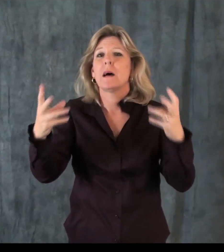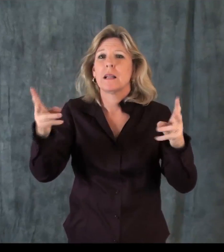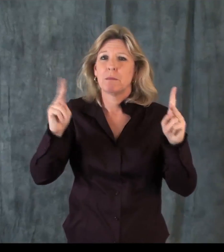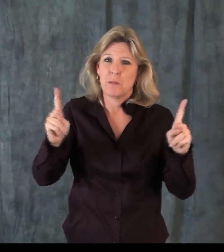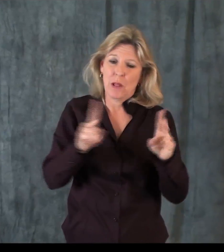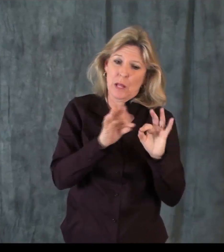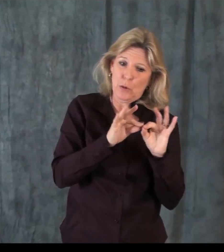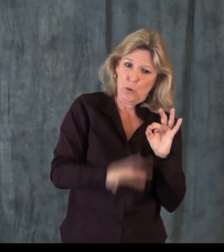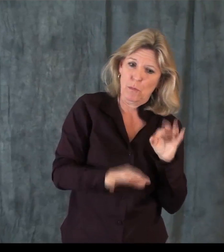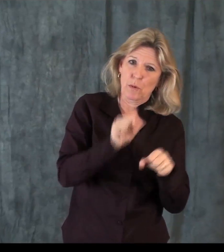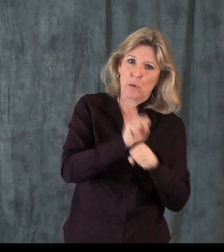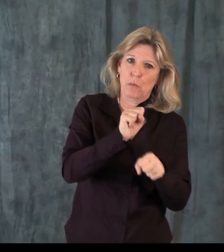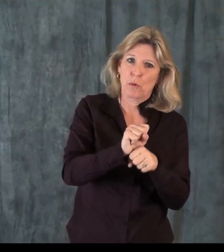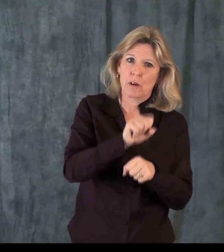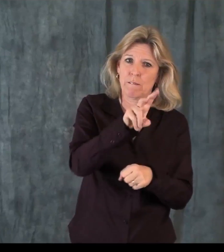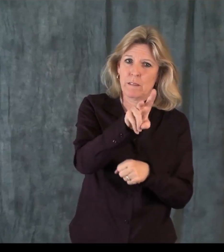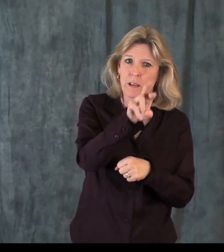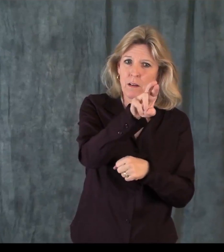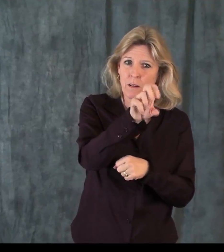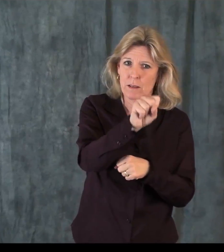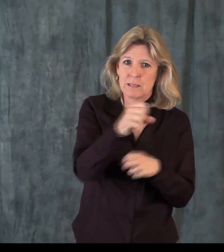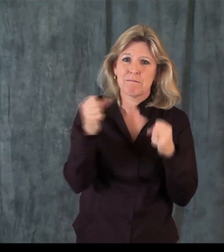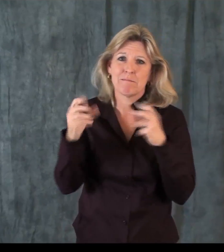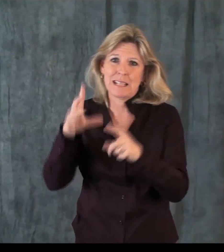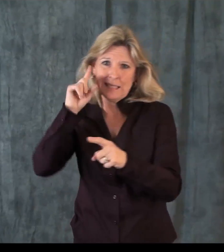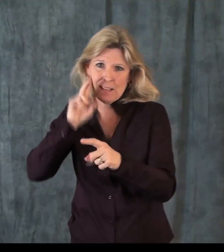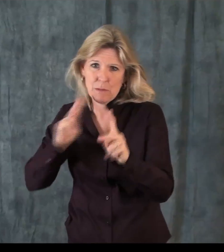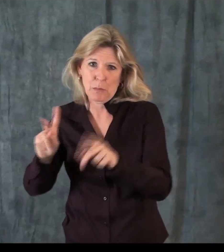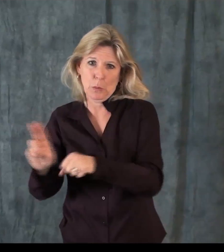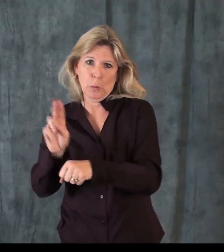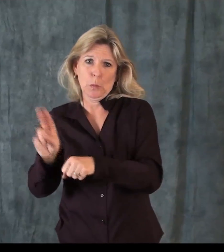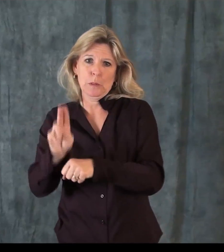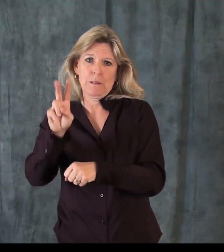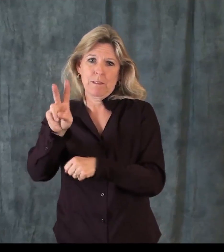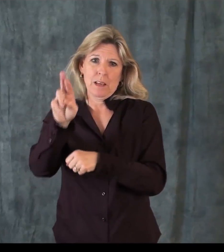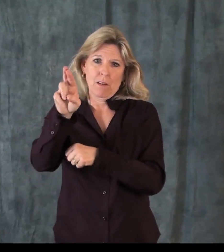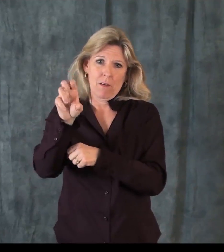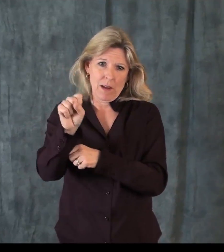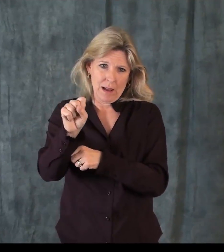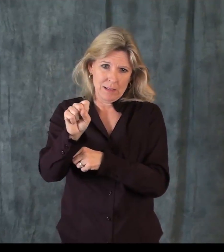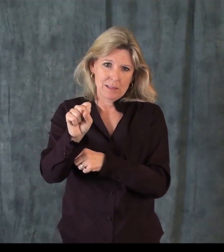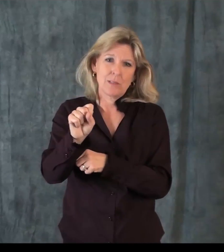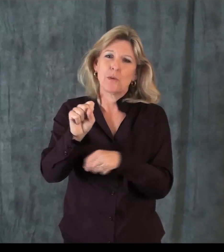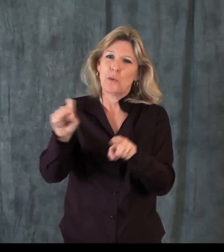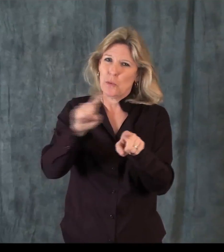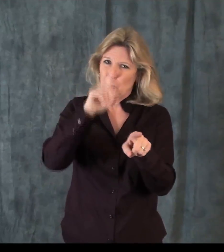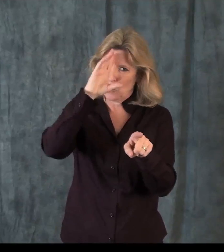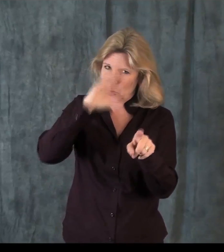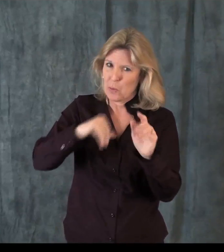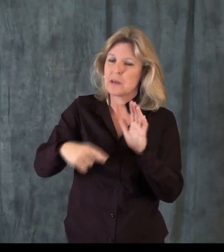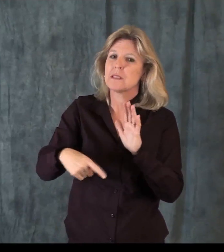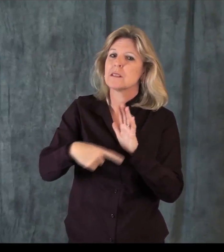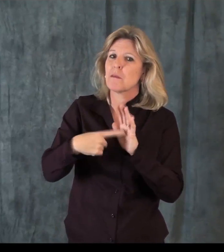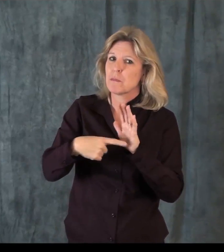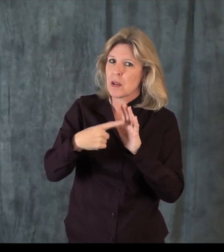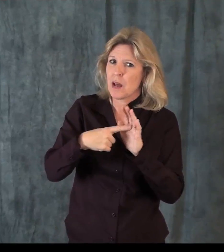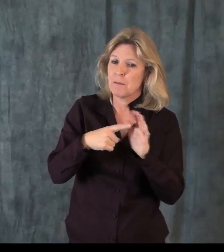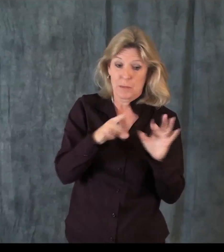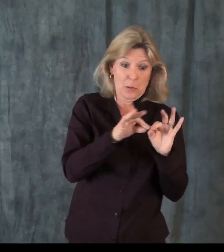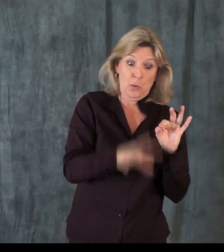that you have high-speed connections. A number of interpreters have worked in VRS settings, and of course, deaf people have consumers of VRS services, and